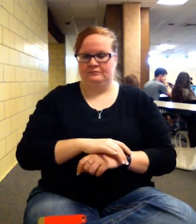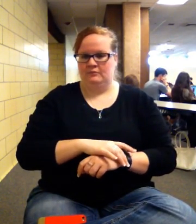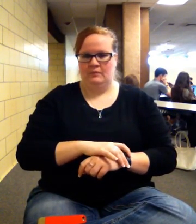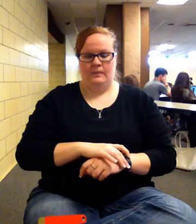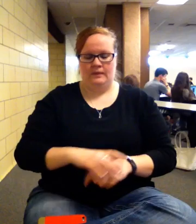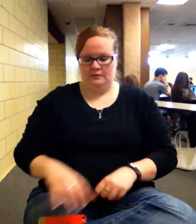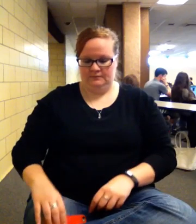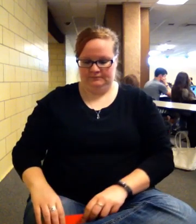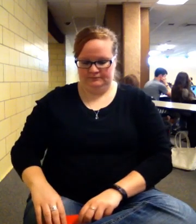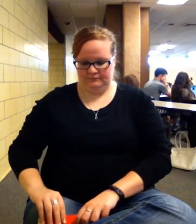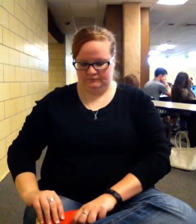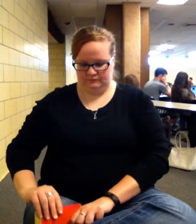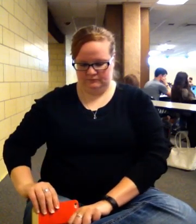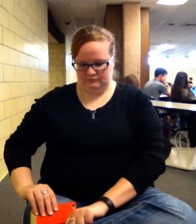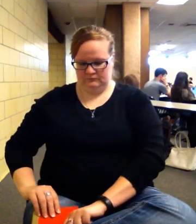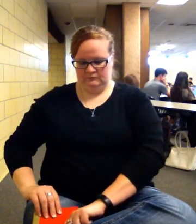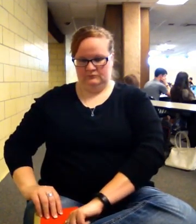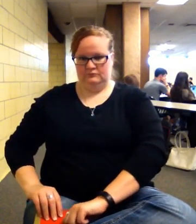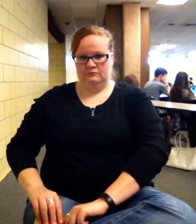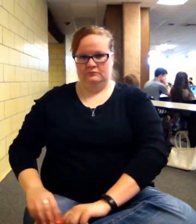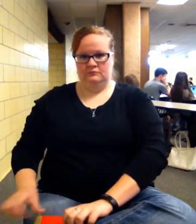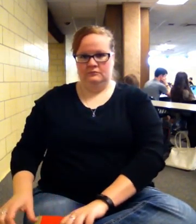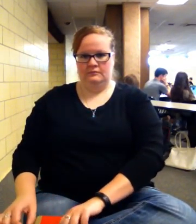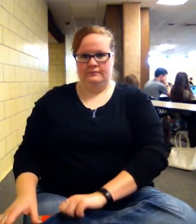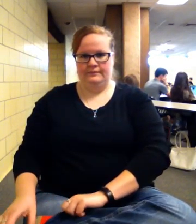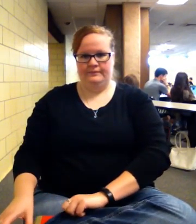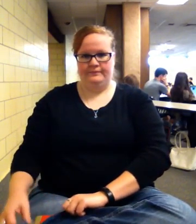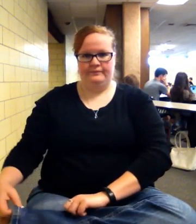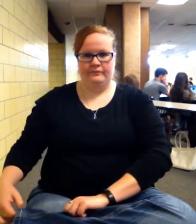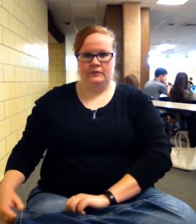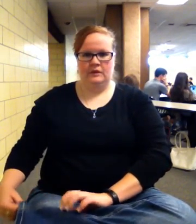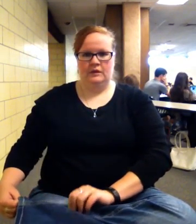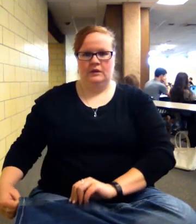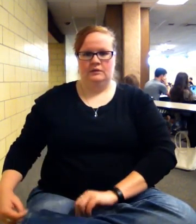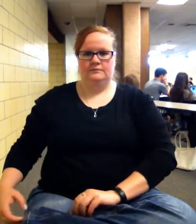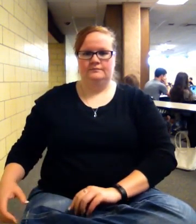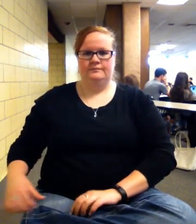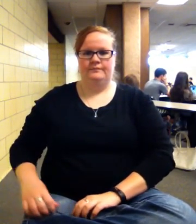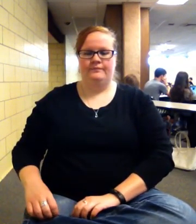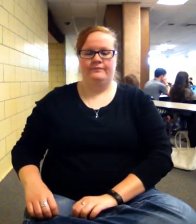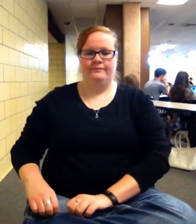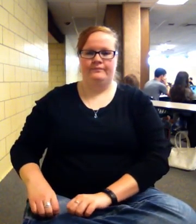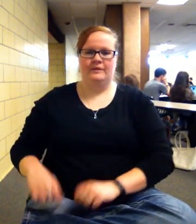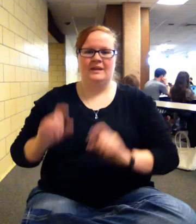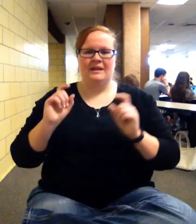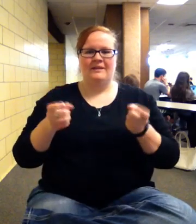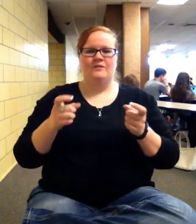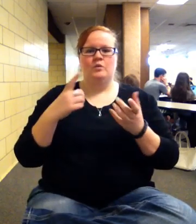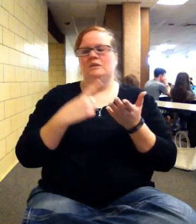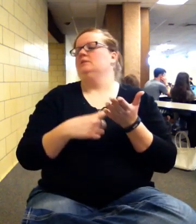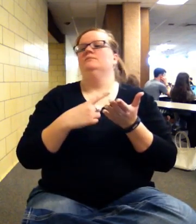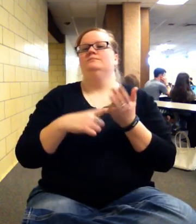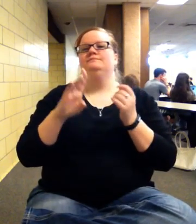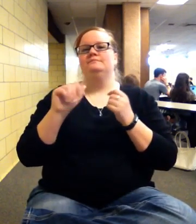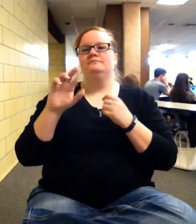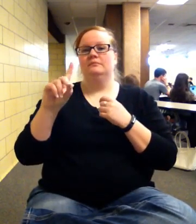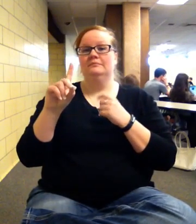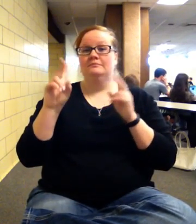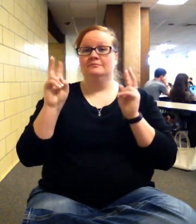you the discussion board quiz take-home, number four, I made sure I didn't give you even cash flows so that you guys can see what